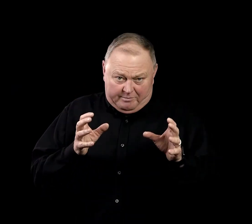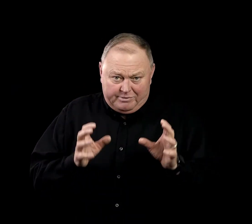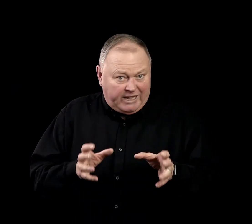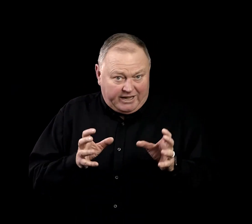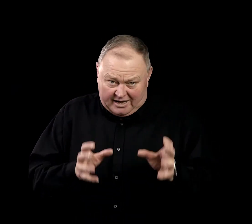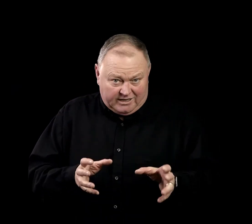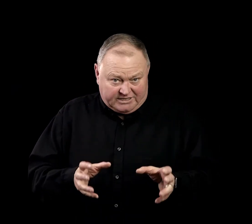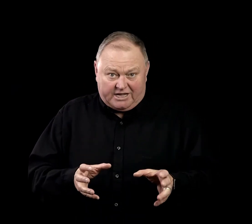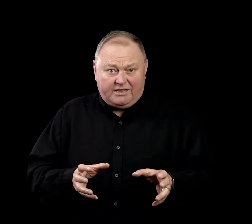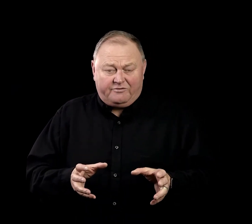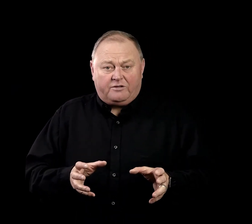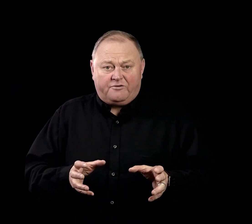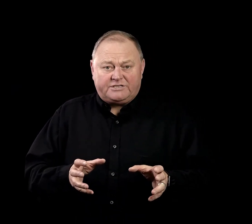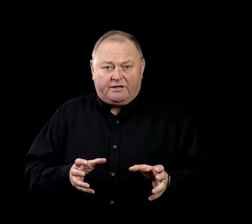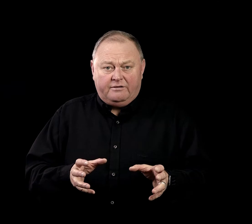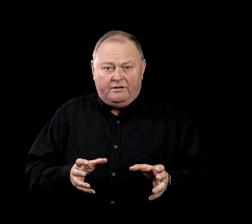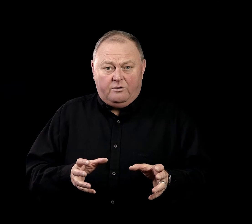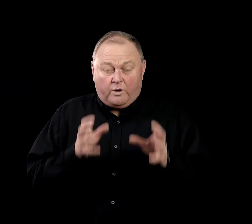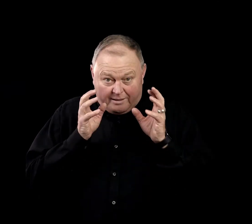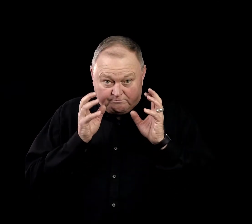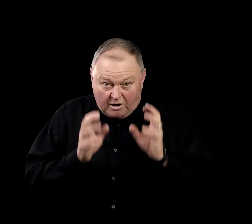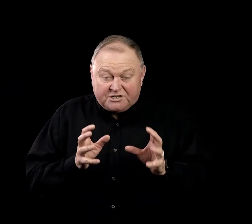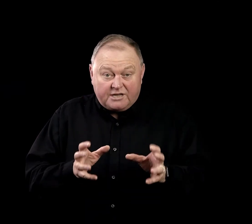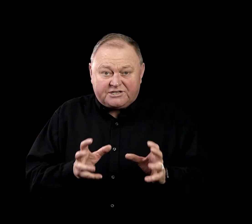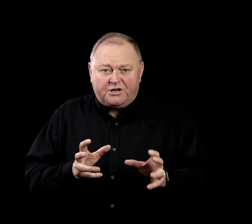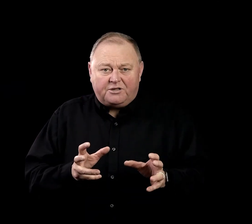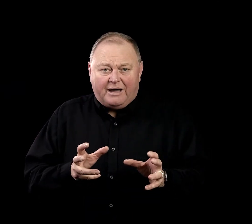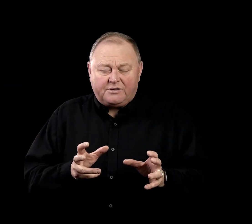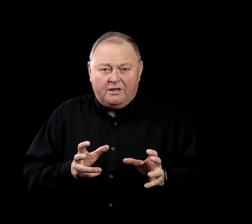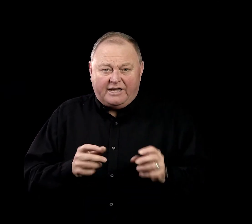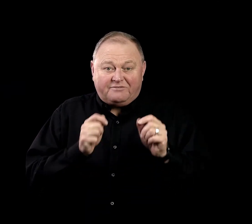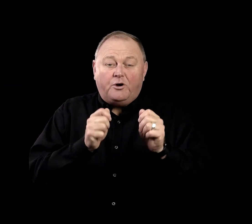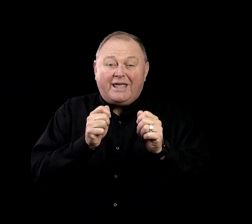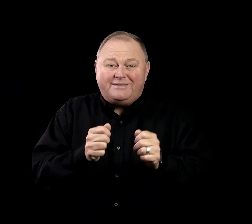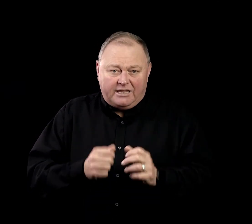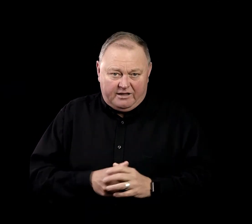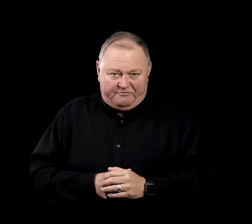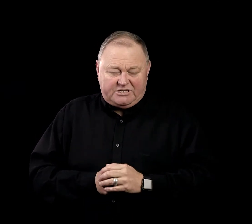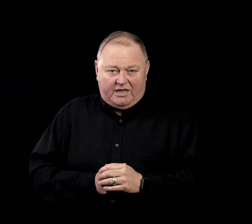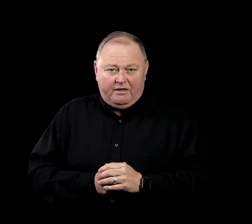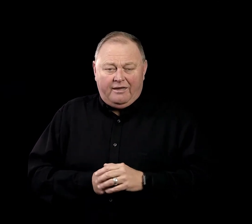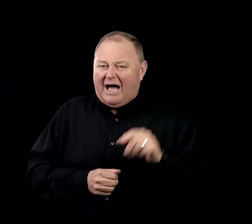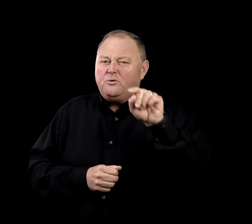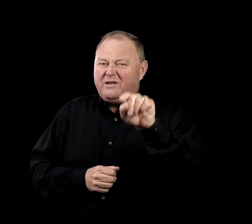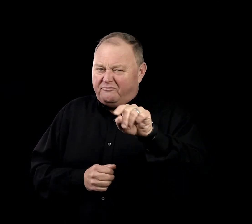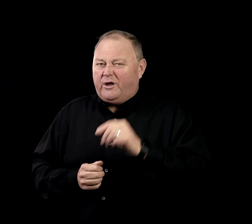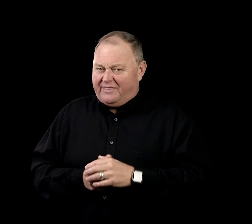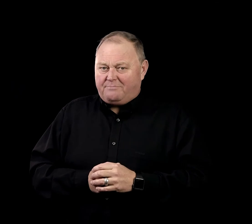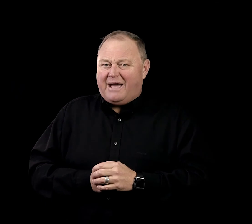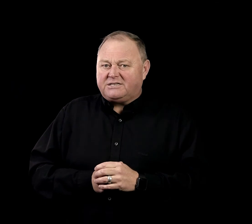bloody ugly style of conferencing. What I'm most concerned about is avoiding delegate fatigue. How do we avoid that bad